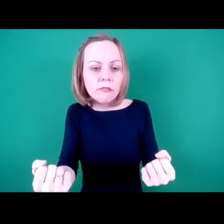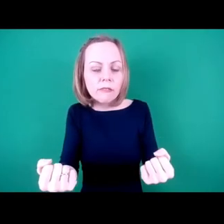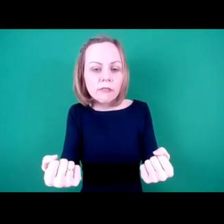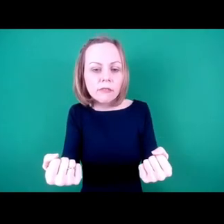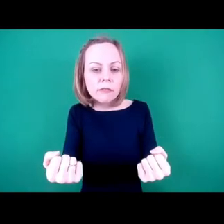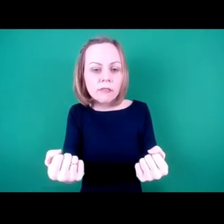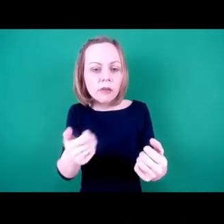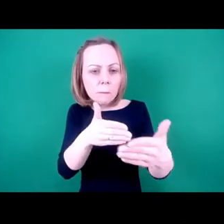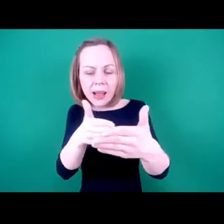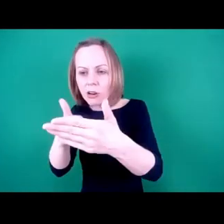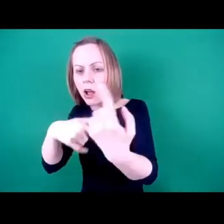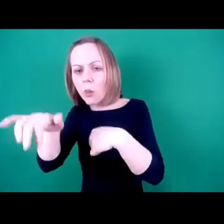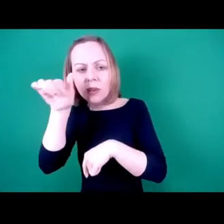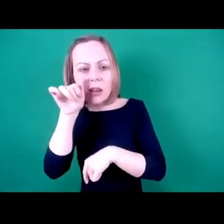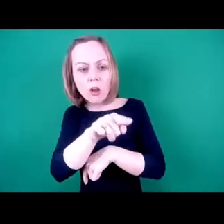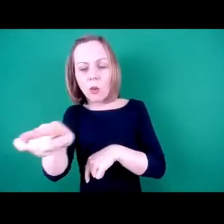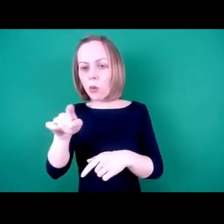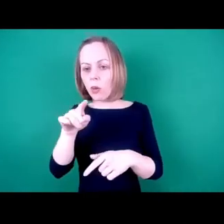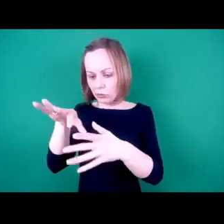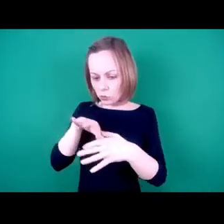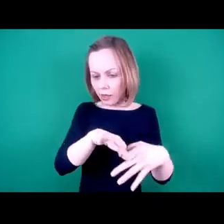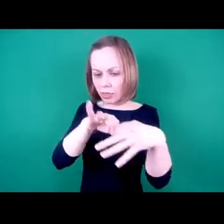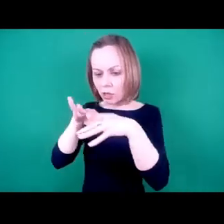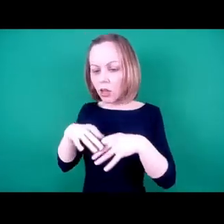to create solutions together.